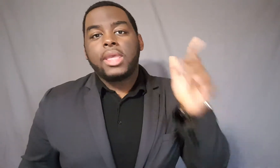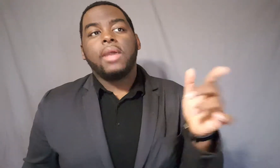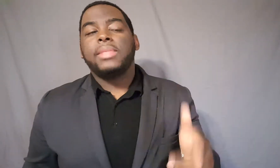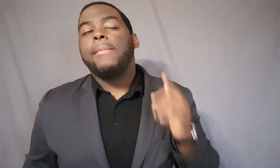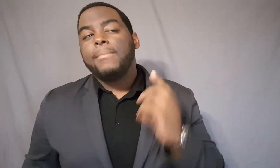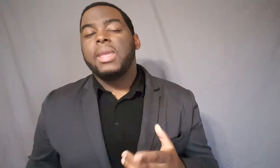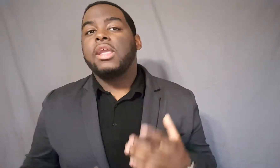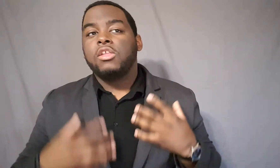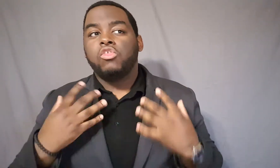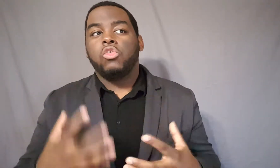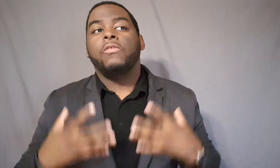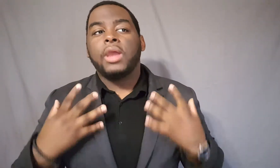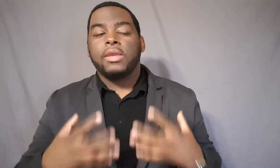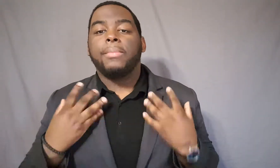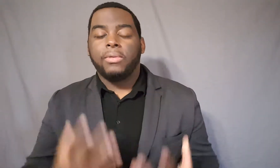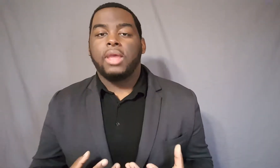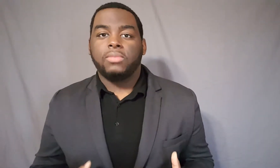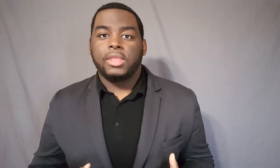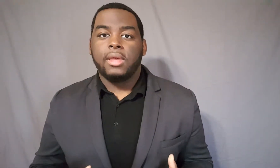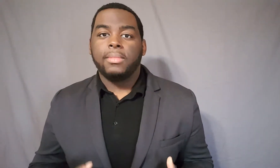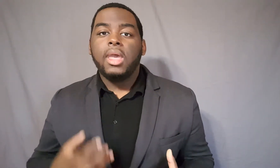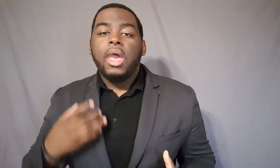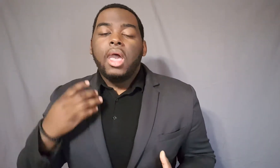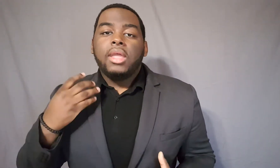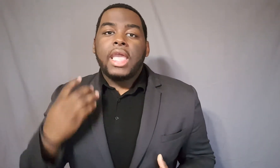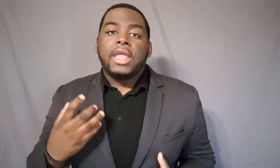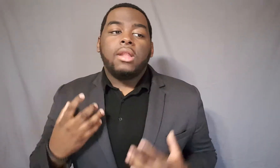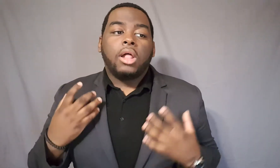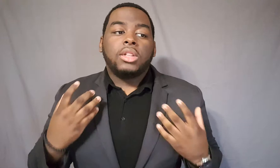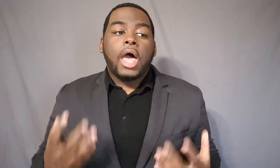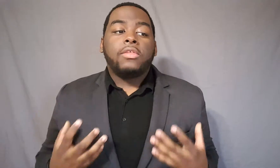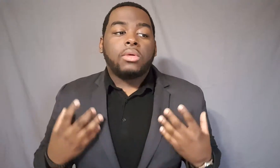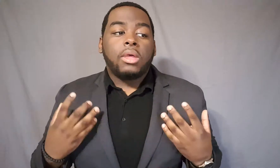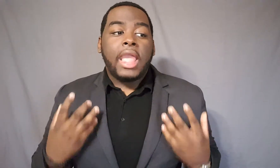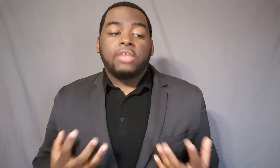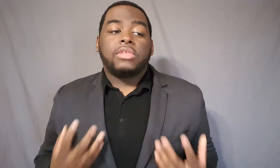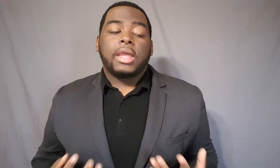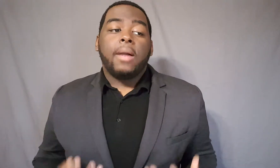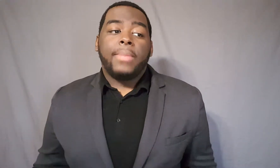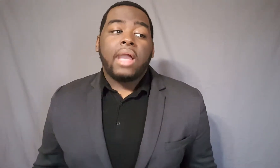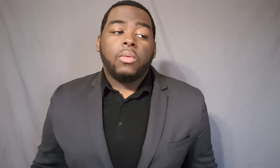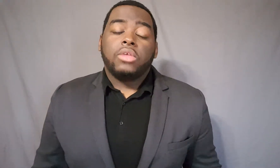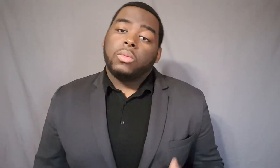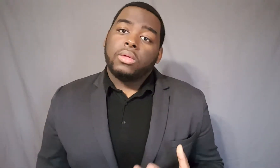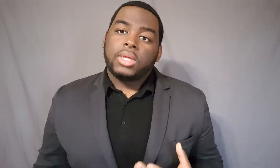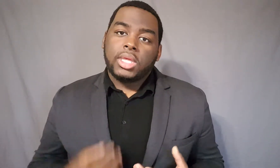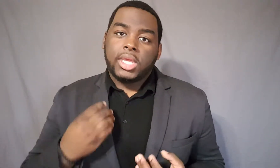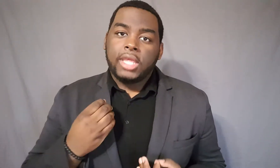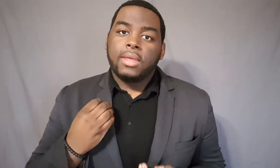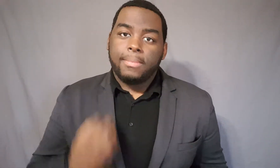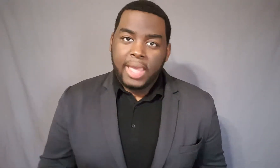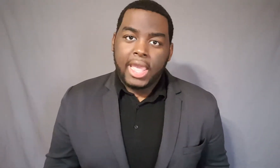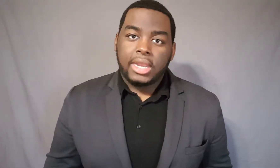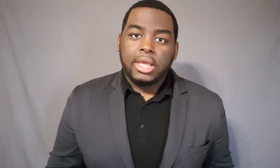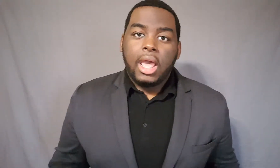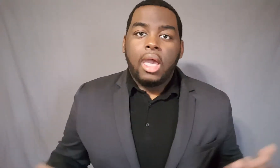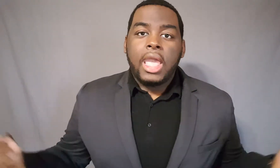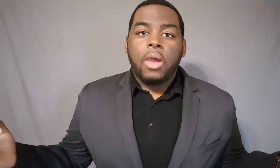him that made you very impressed with him? And a lot of the answers I got back was, well, he's a man. And